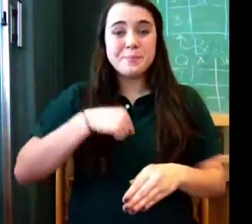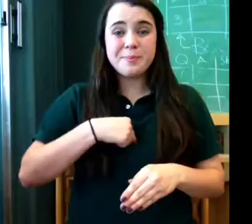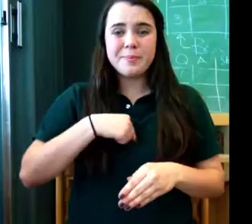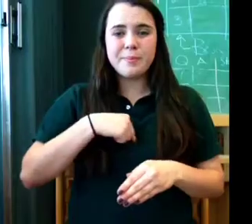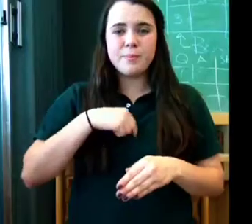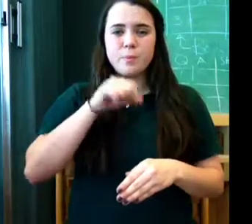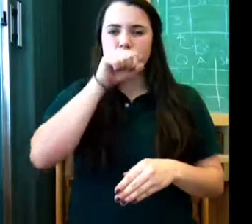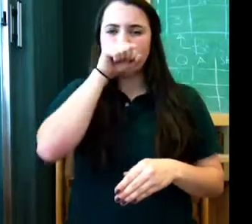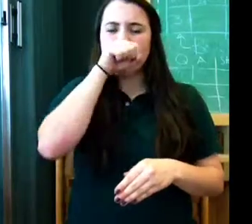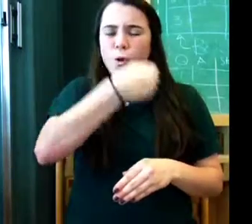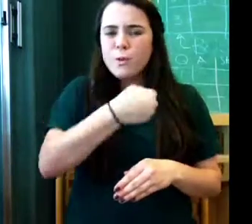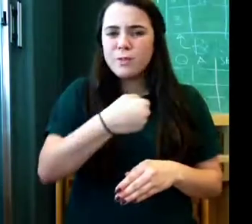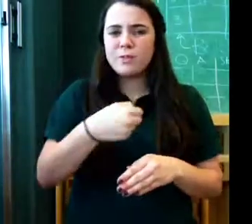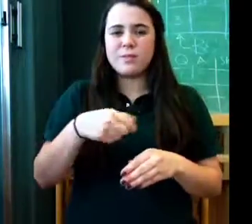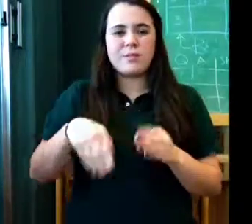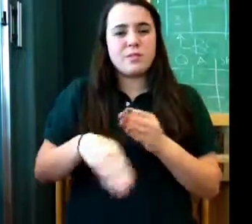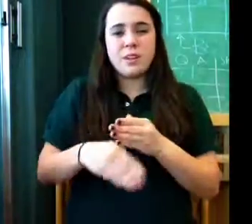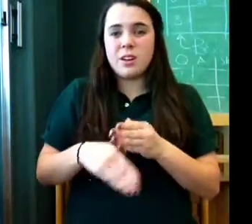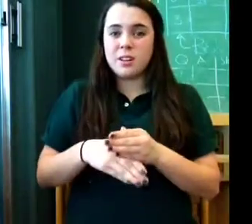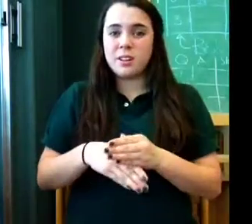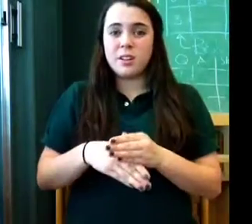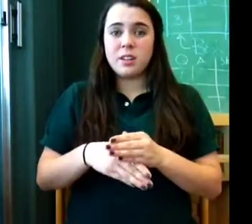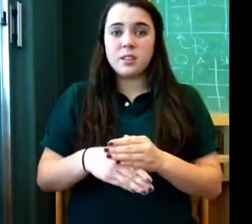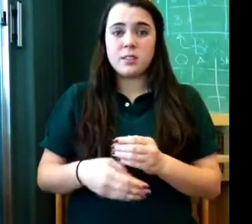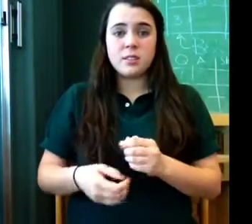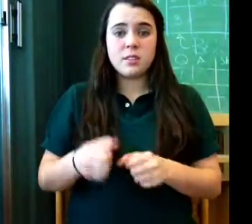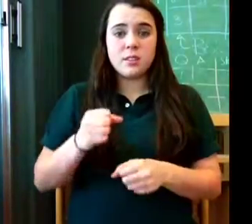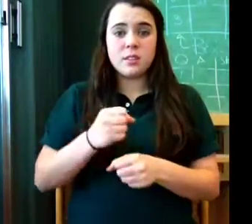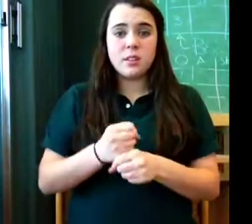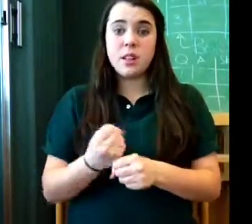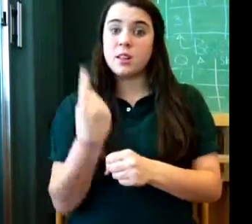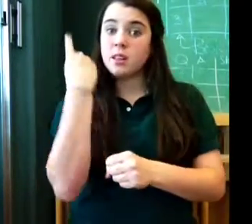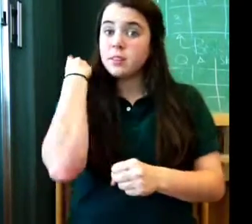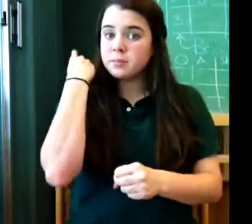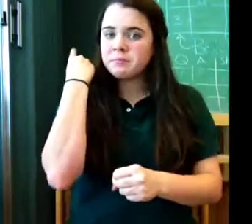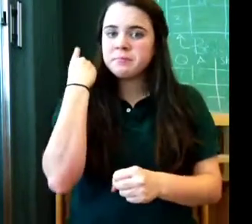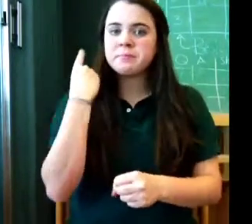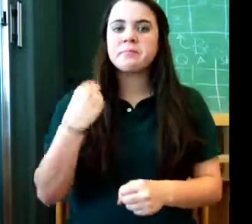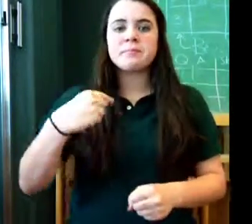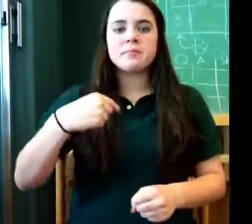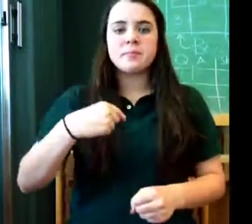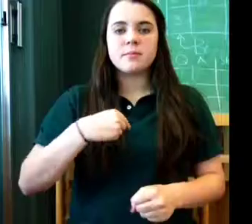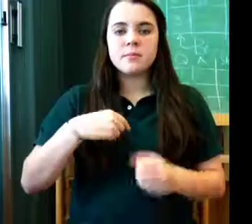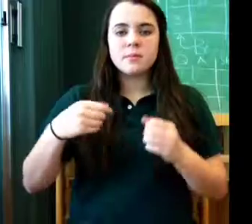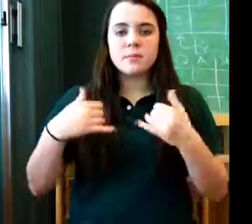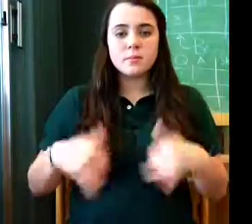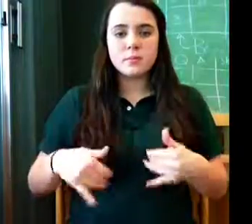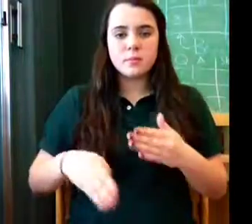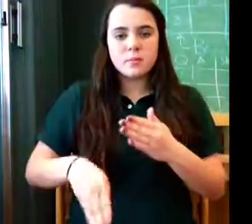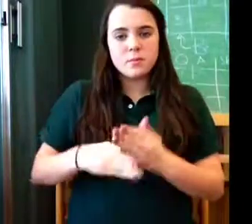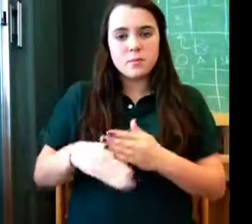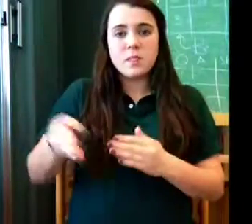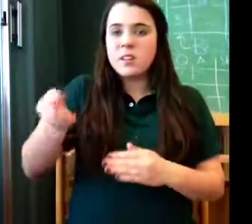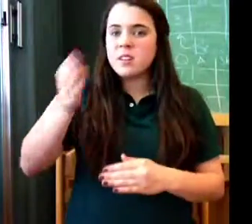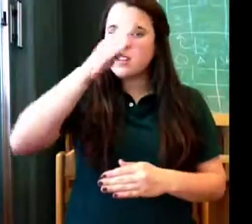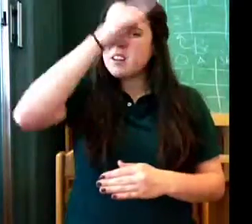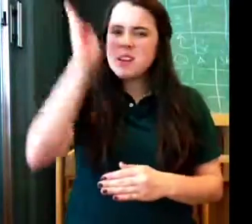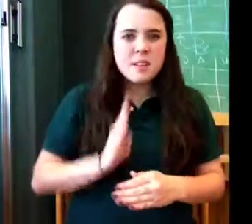It's 203.5 This is 205 203.5 This is 205 I added stuff on it What? CD